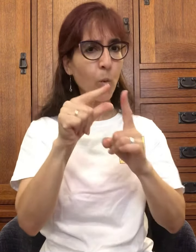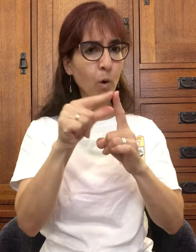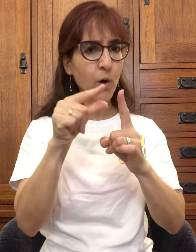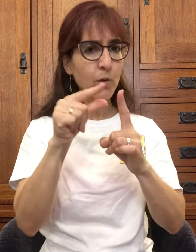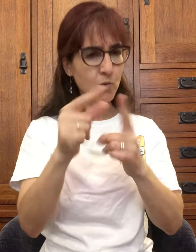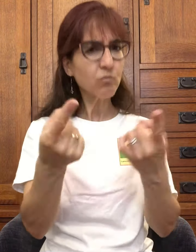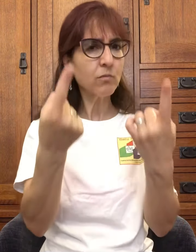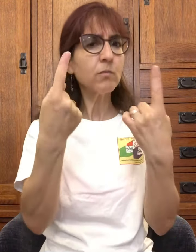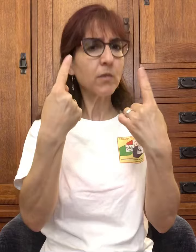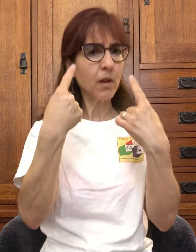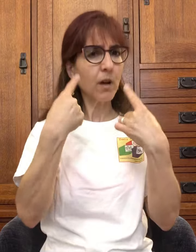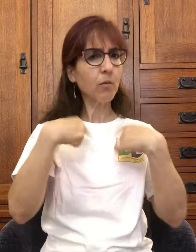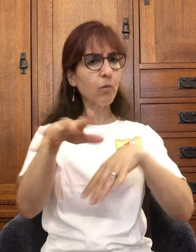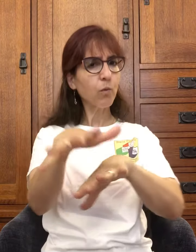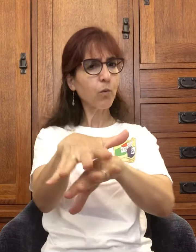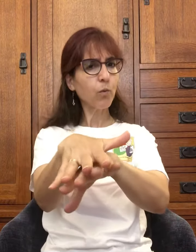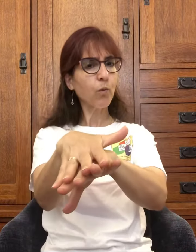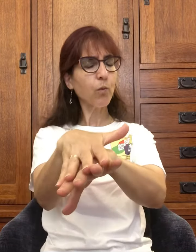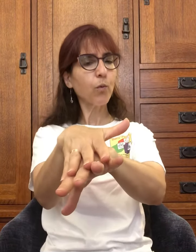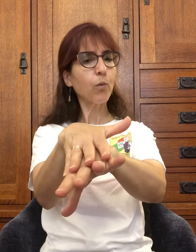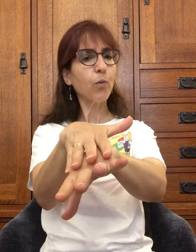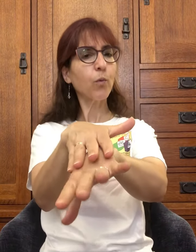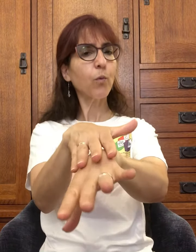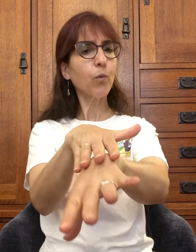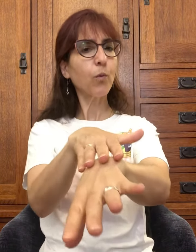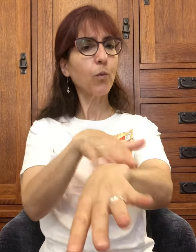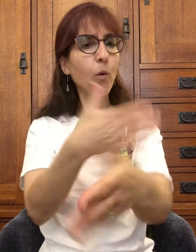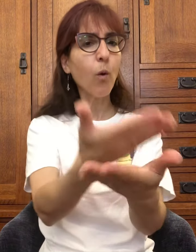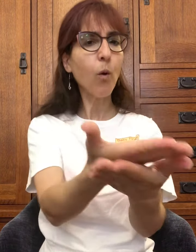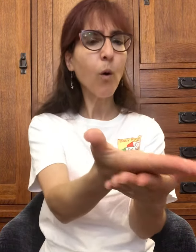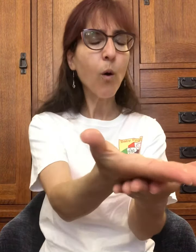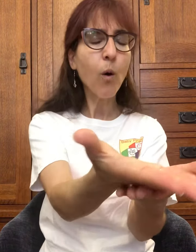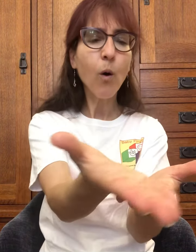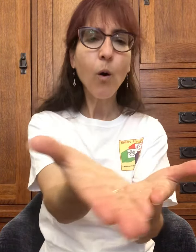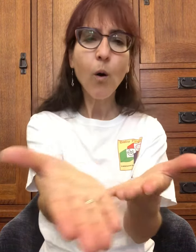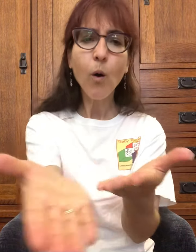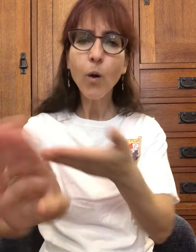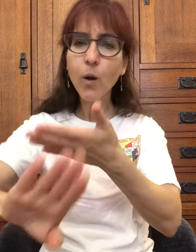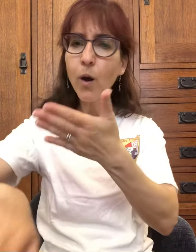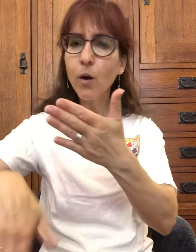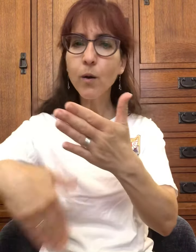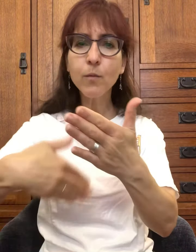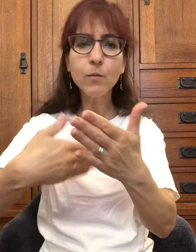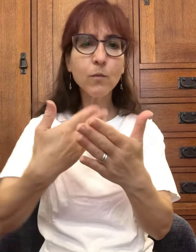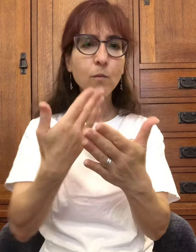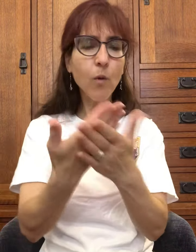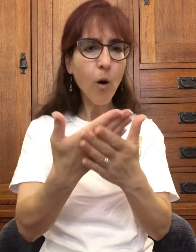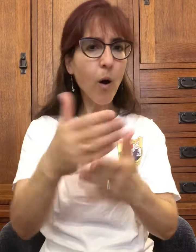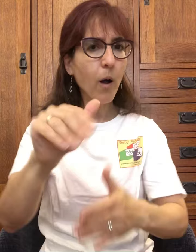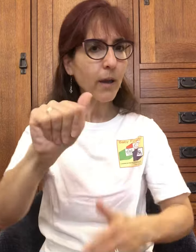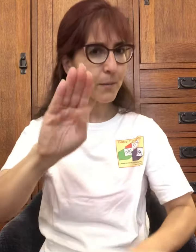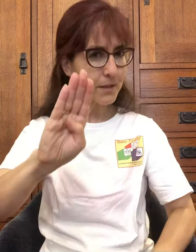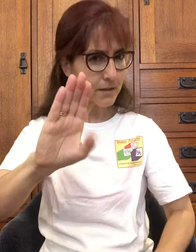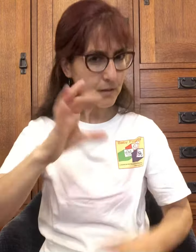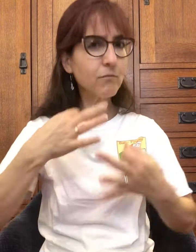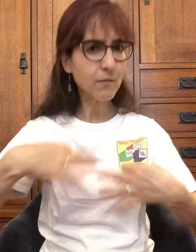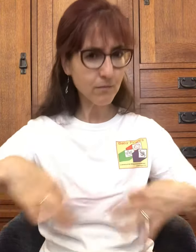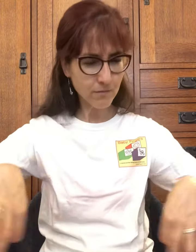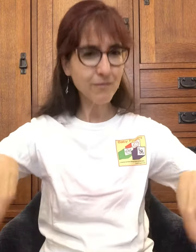will come, but I must go slow. Because all of the letters are important. All